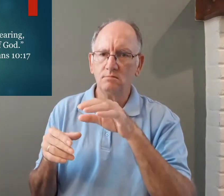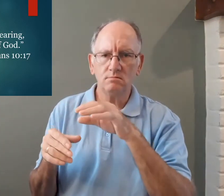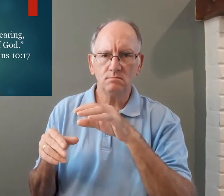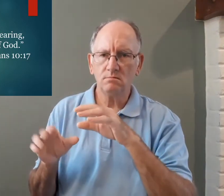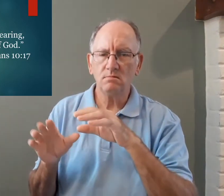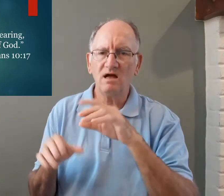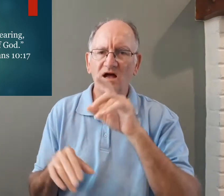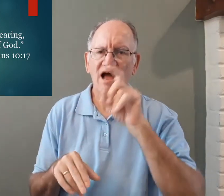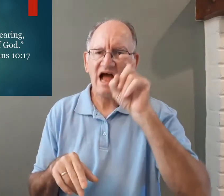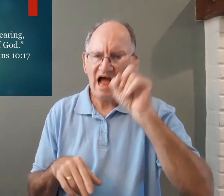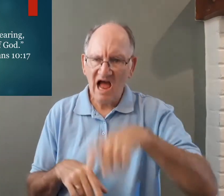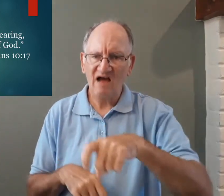them your opinions